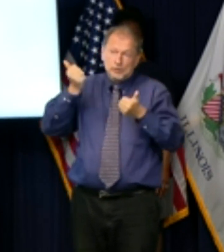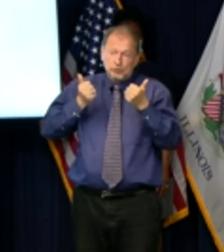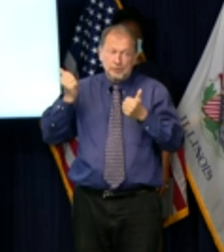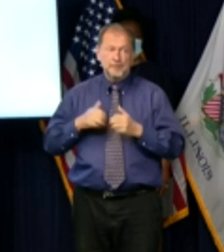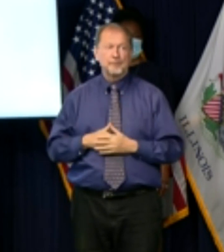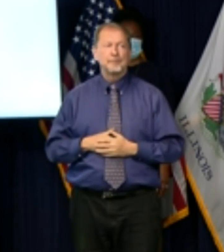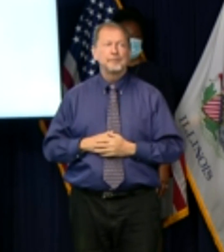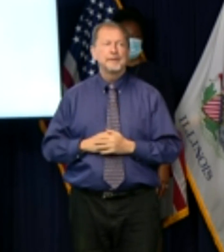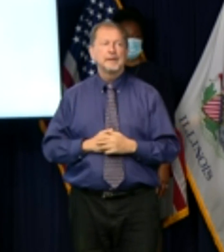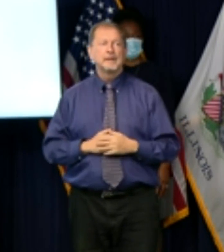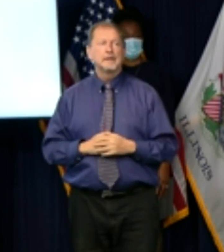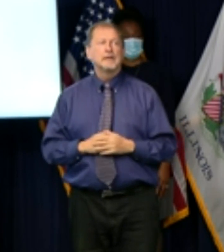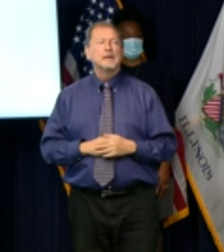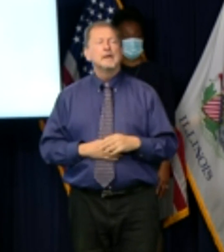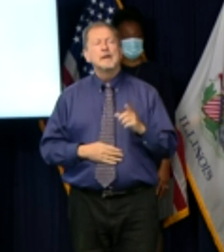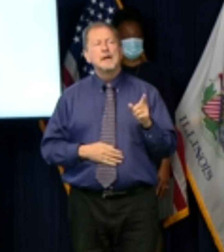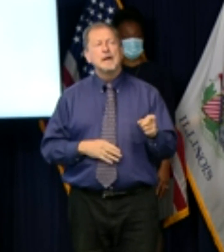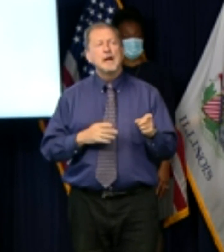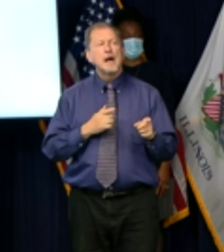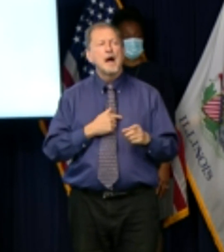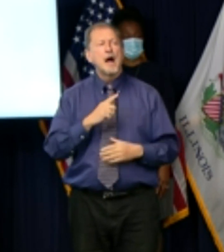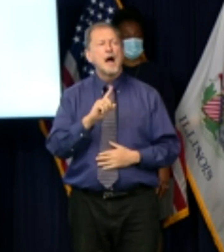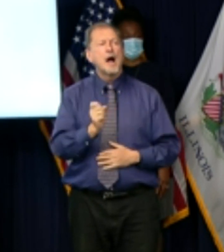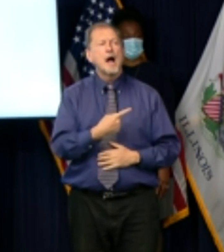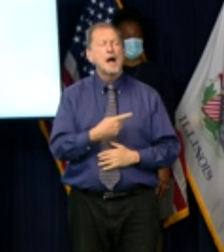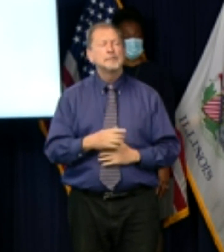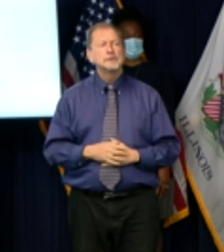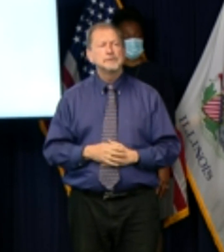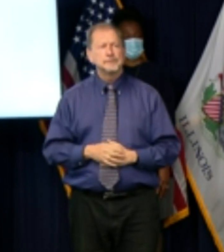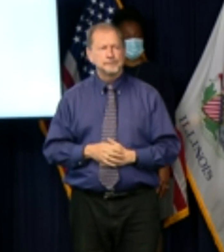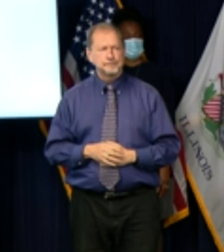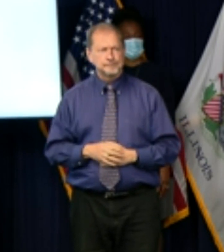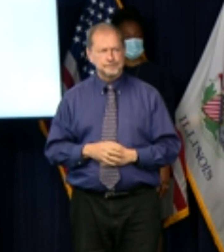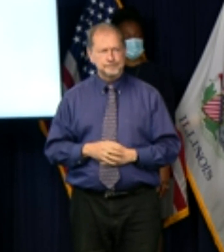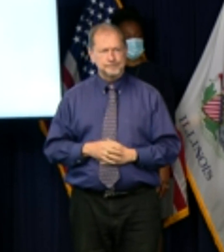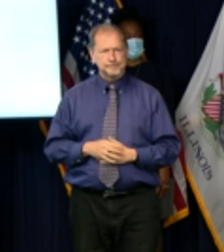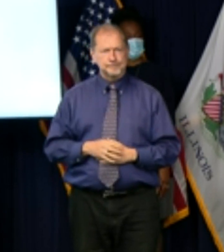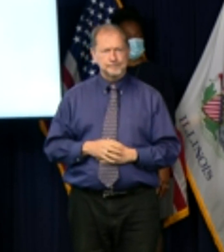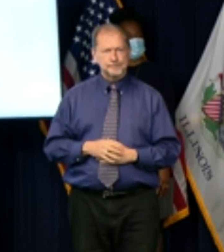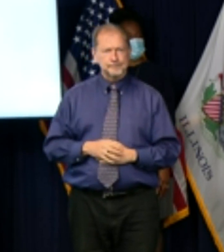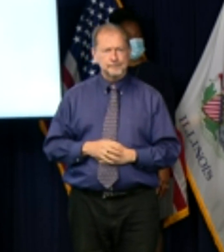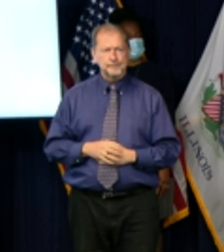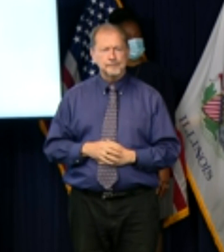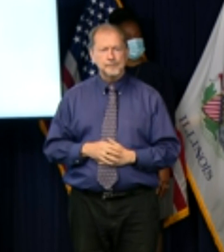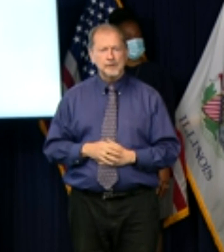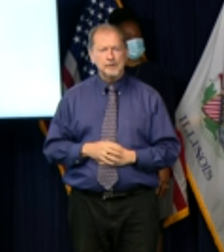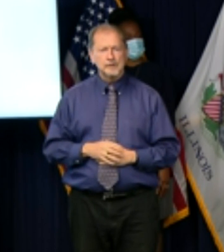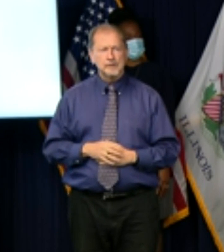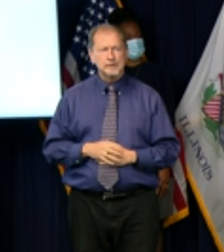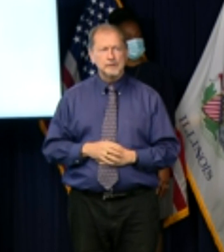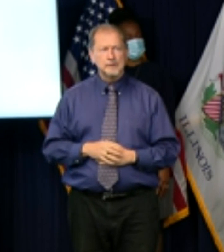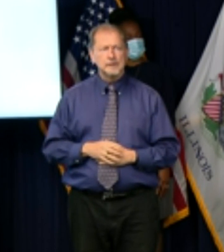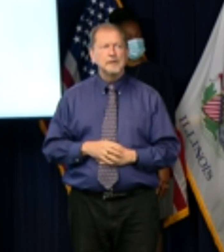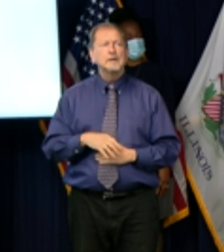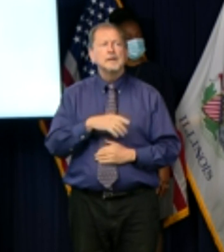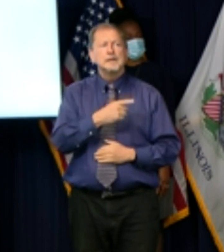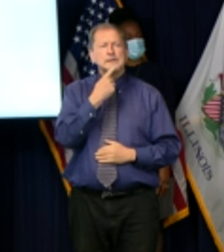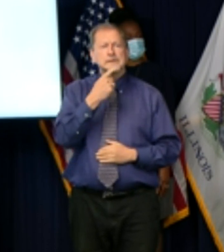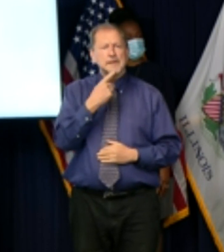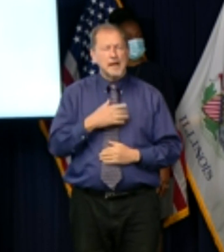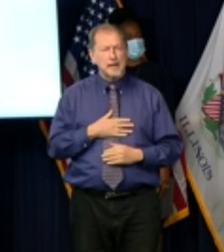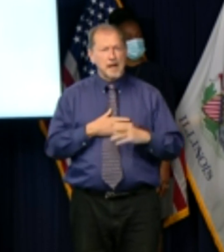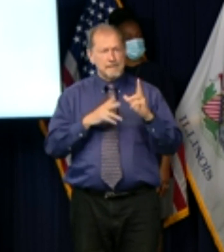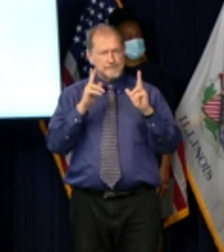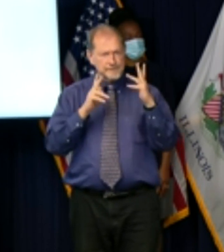eric dr seen said uh number to sort of just jump out of you one in five people